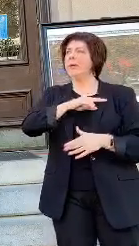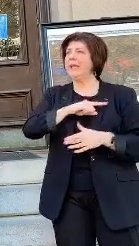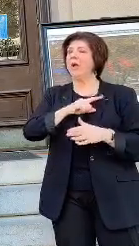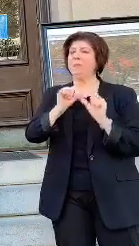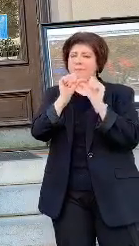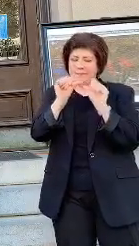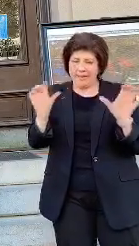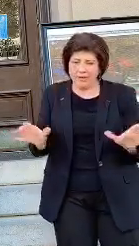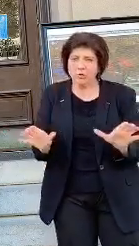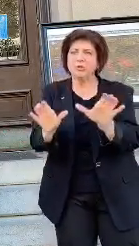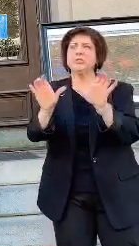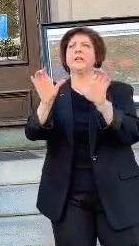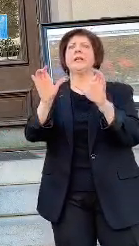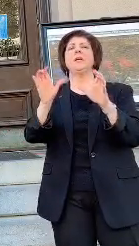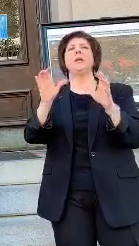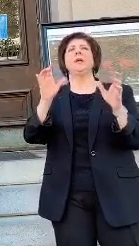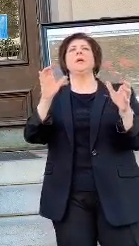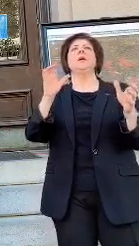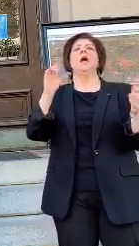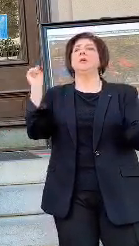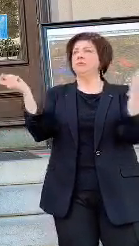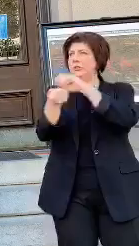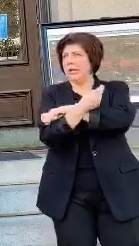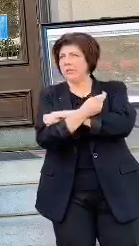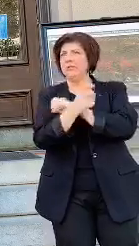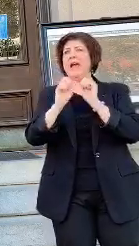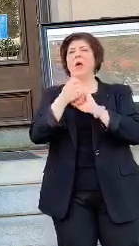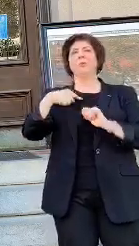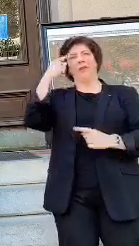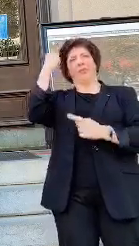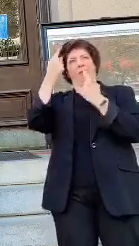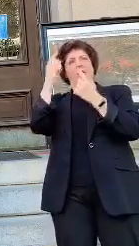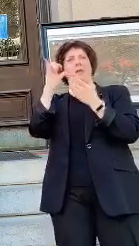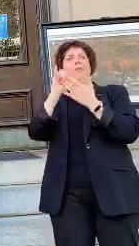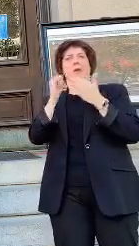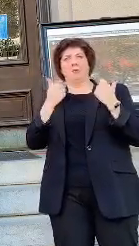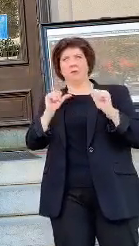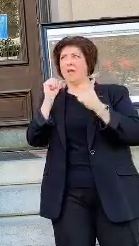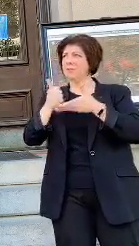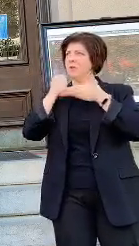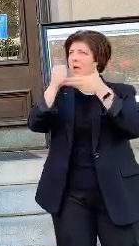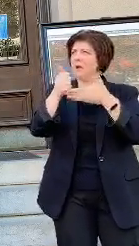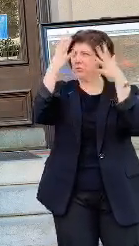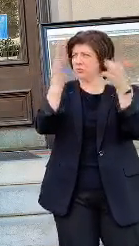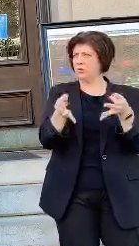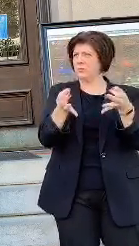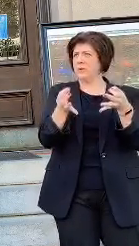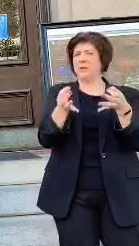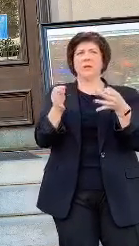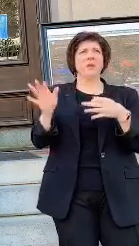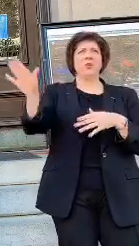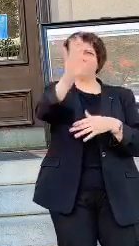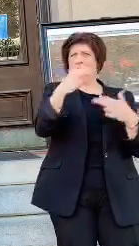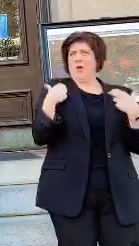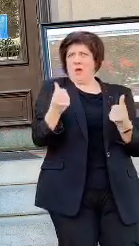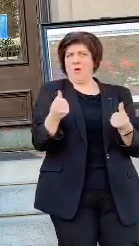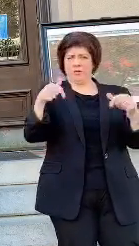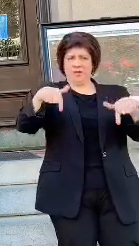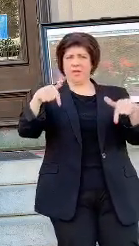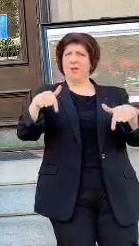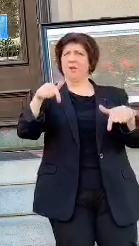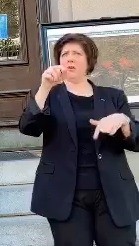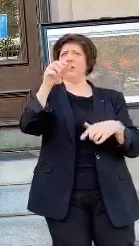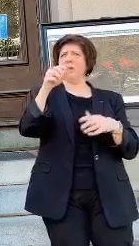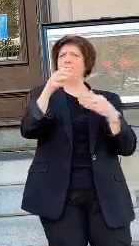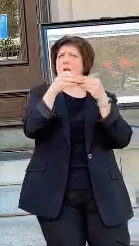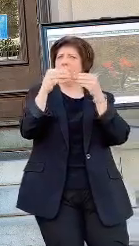encourage a paradigm shift in the way in which we think that tries to help determine the public health of the Midlands of South Carolina,